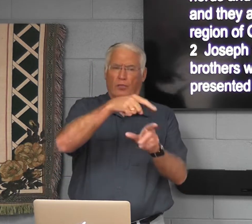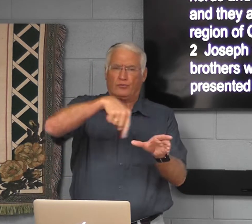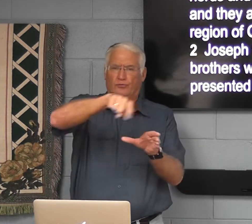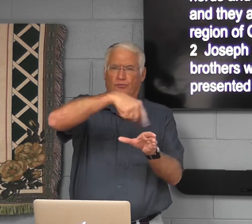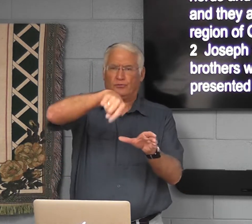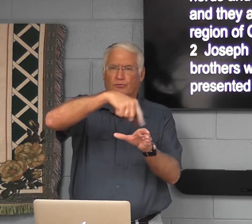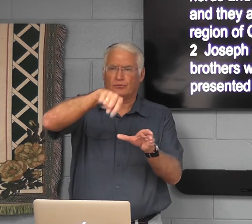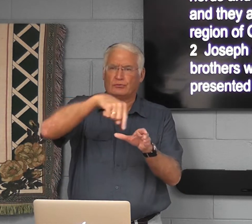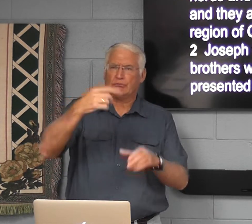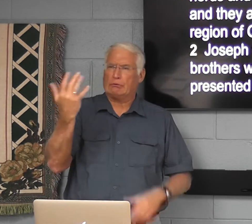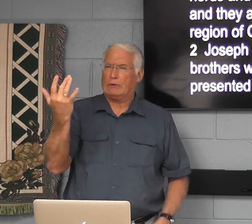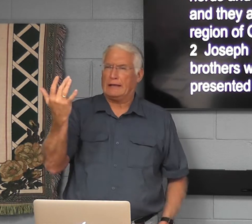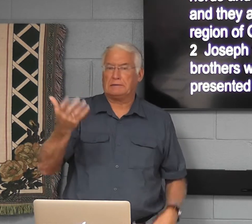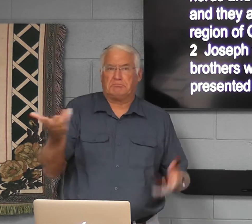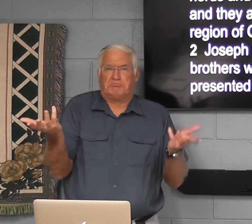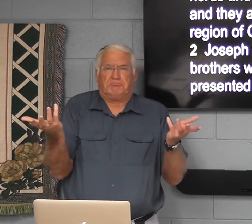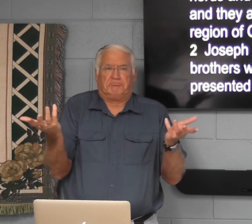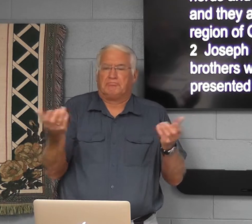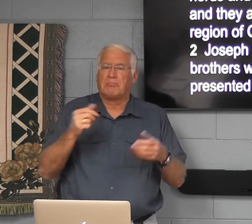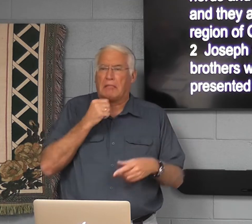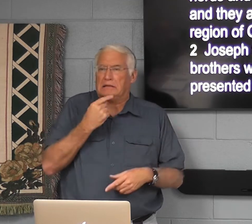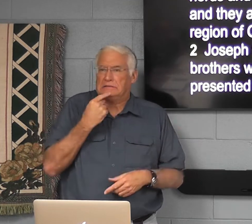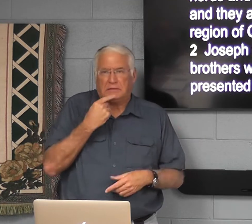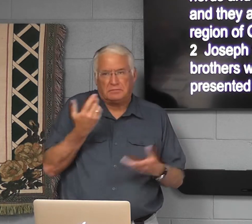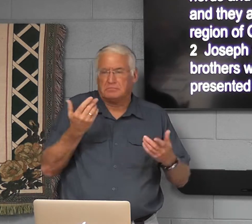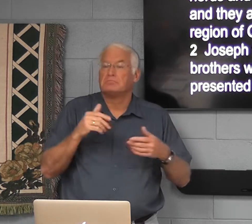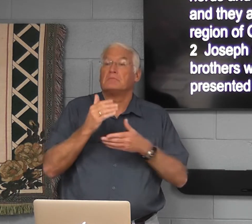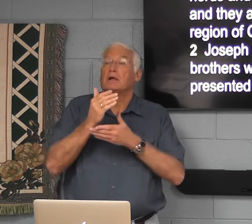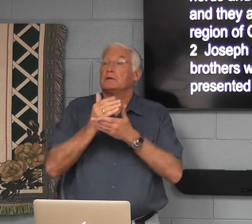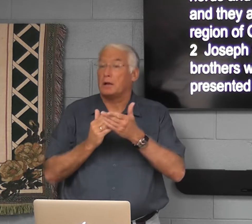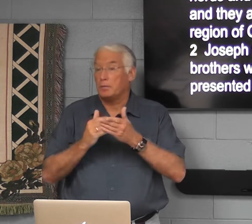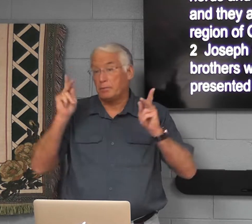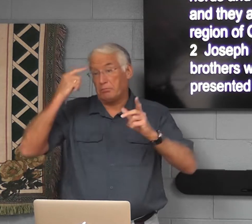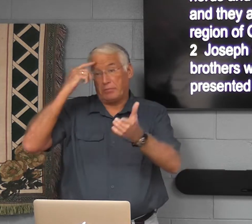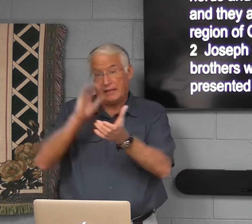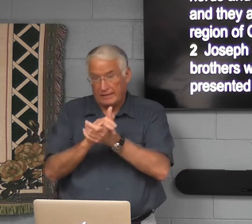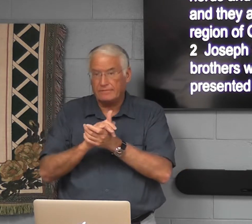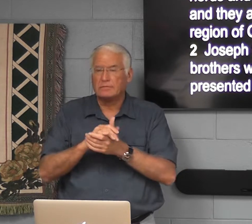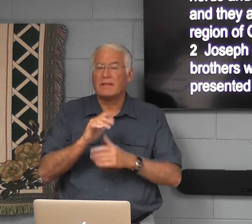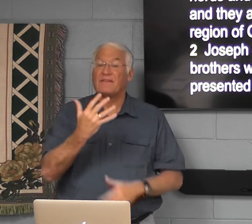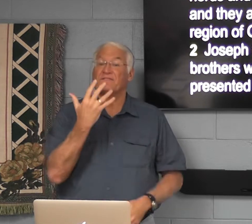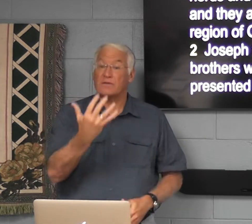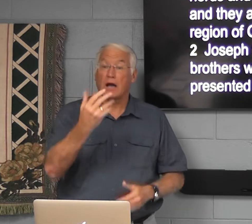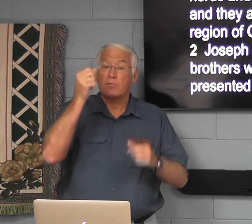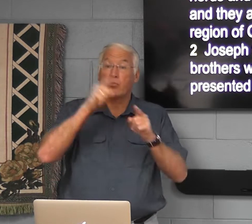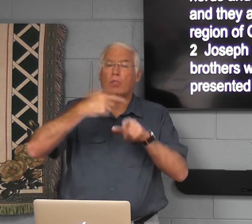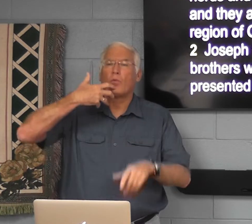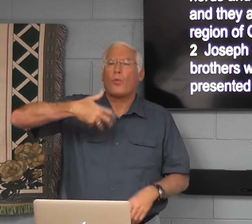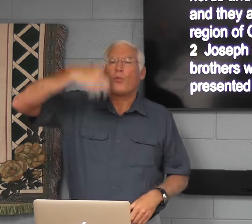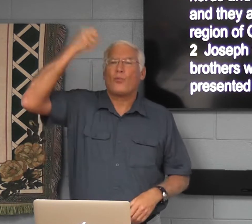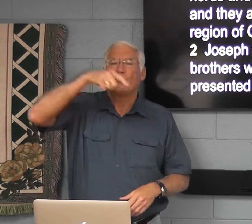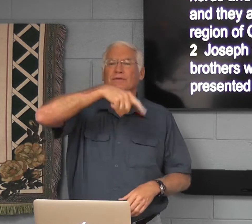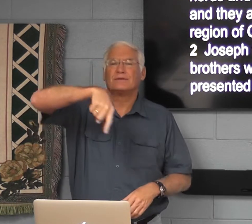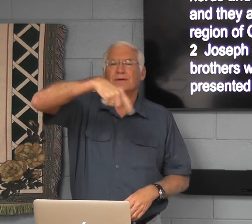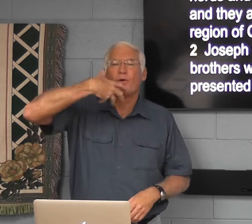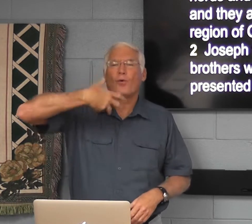Joseph took five of his brothers, and why would he do that? It doesn't say. Some people believe that the five brothers were the